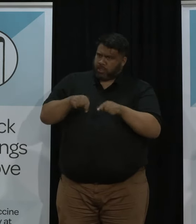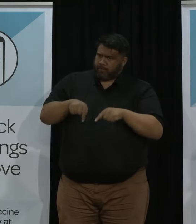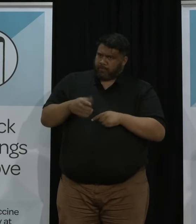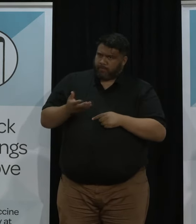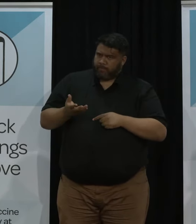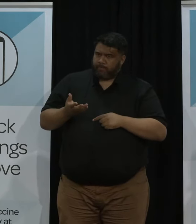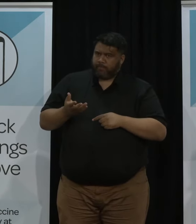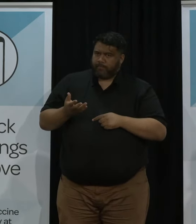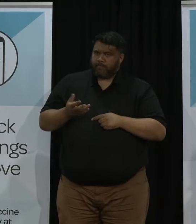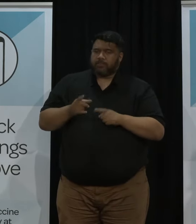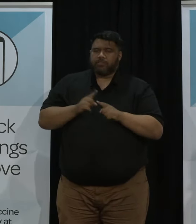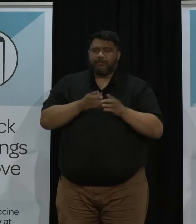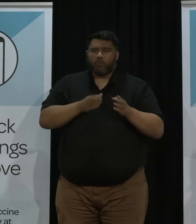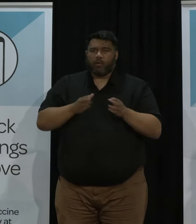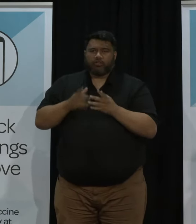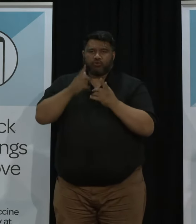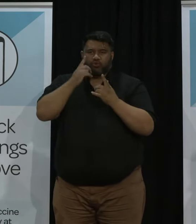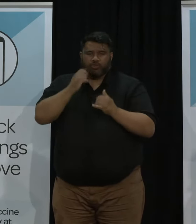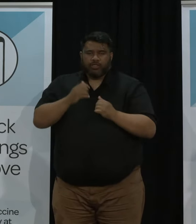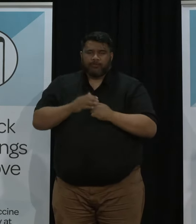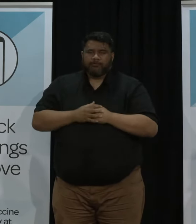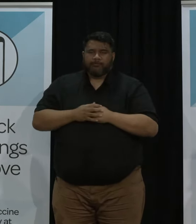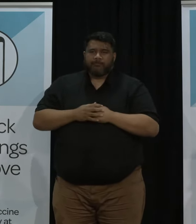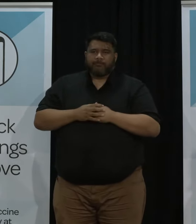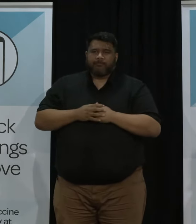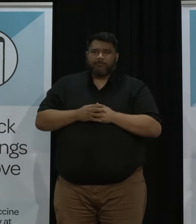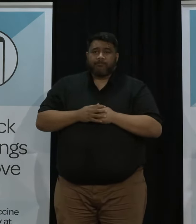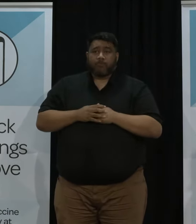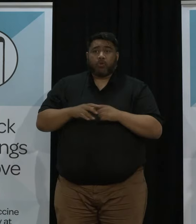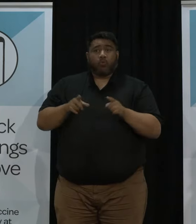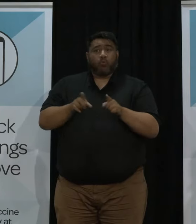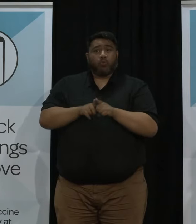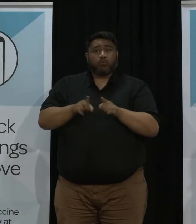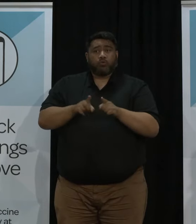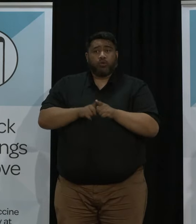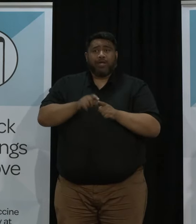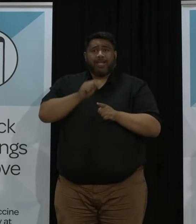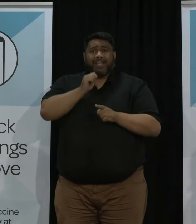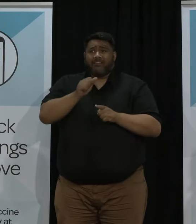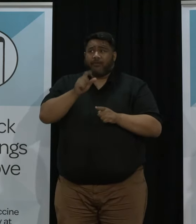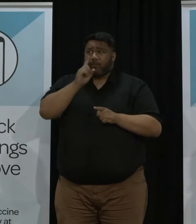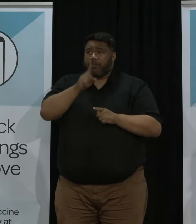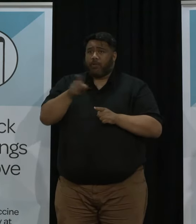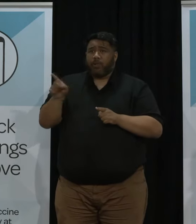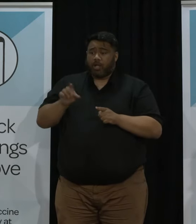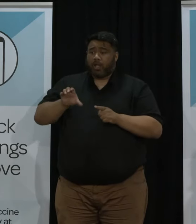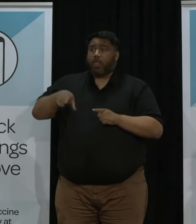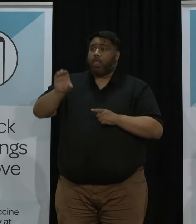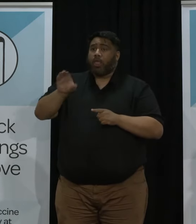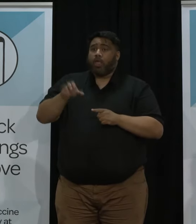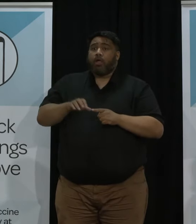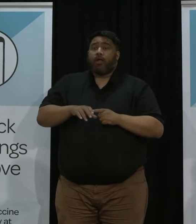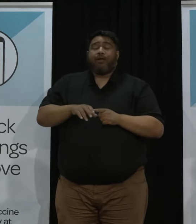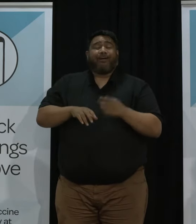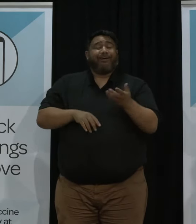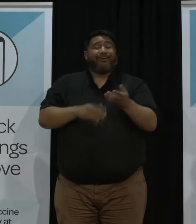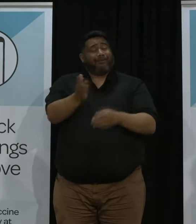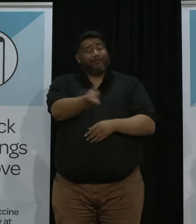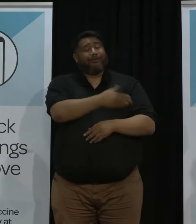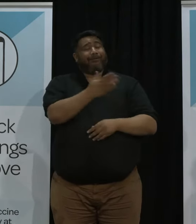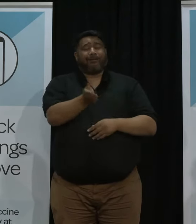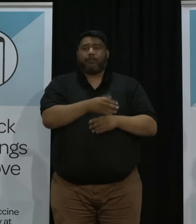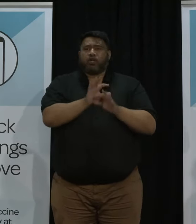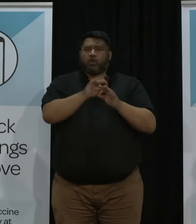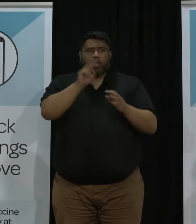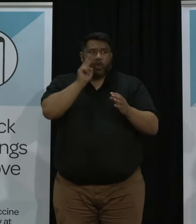those checks and balances We do want to make sure though that if passes aren't being checked that the public have a way to raise concerns if there are any